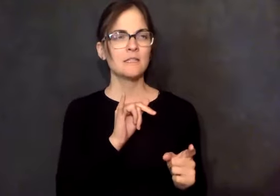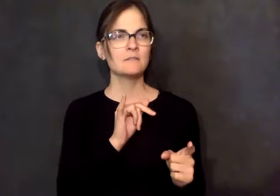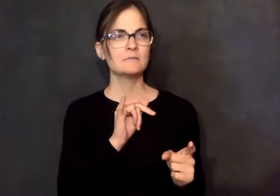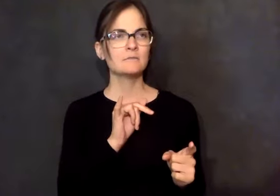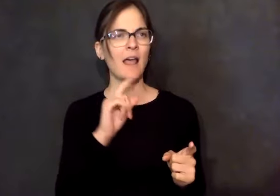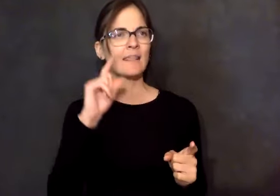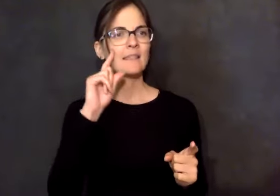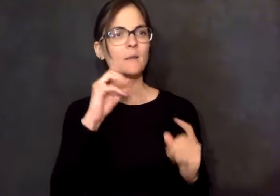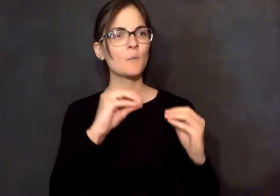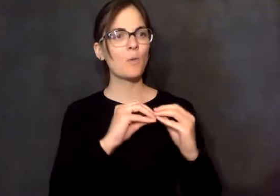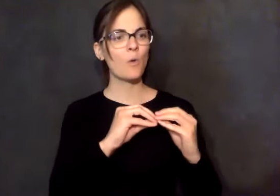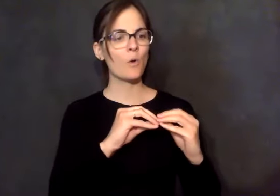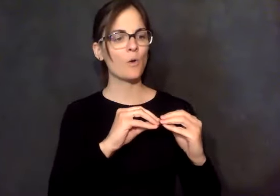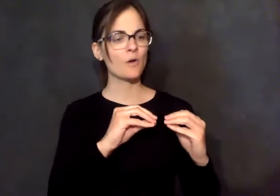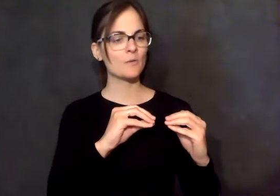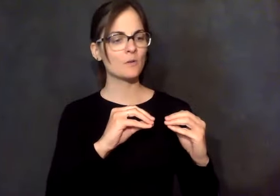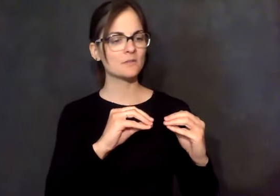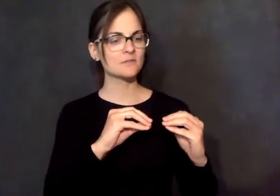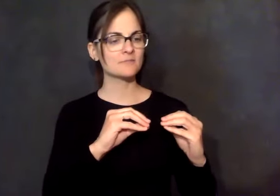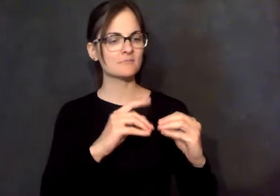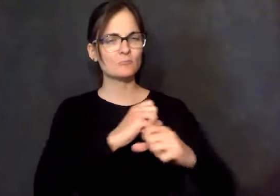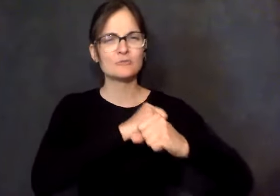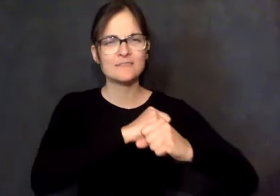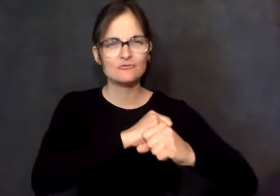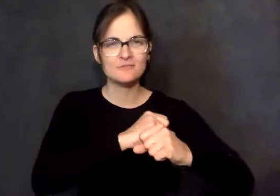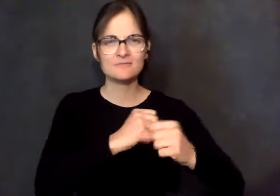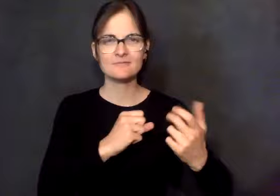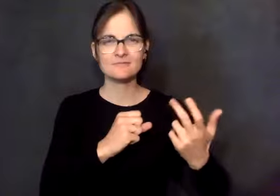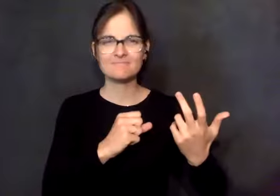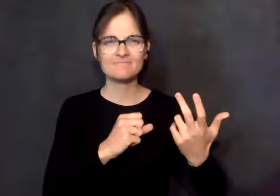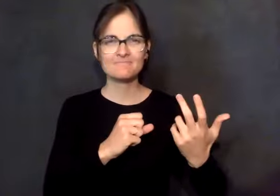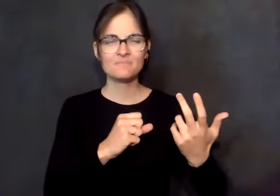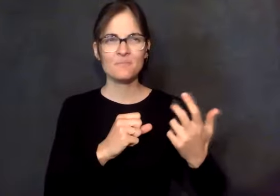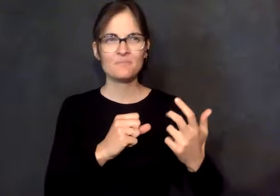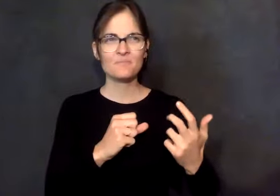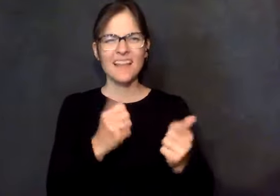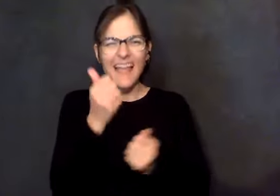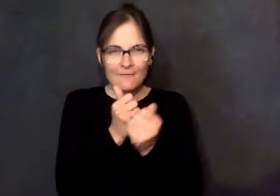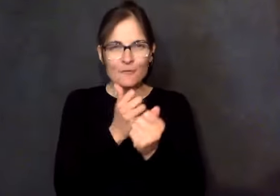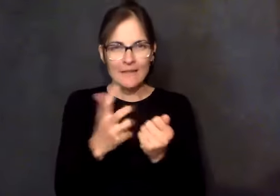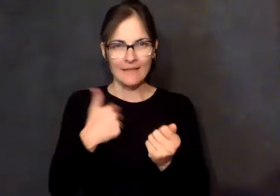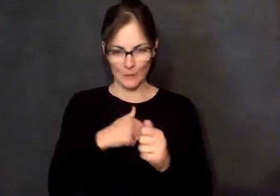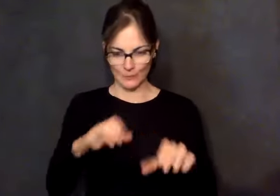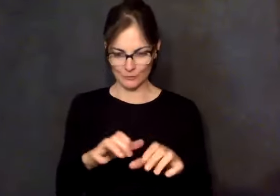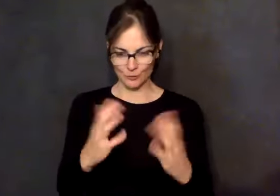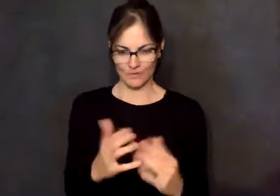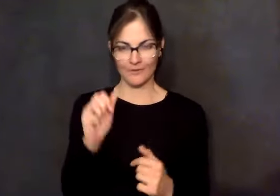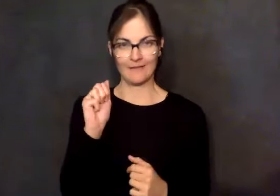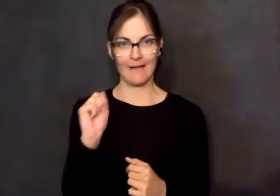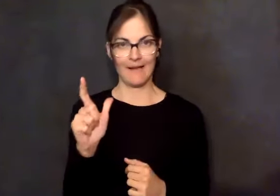people from what some people do in the program. Just remember everything you hear. If you can't pull it back to the big book or